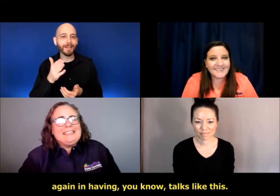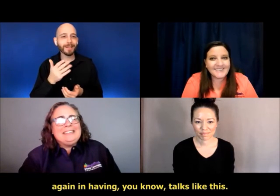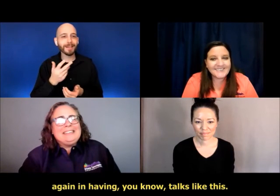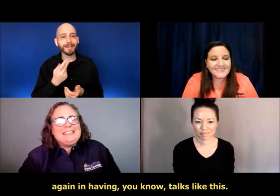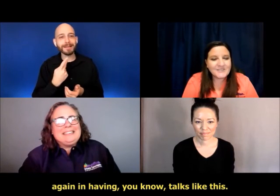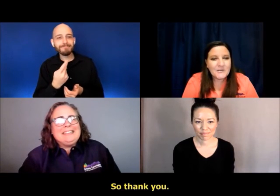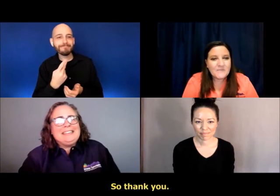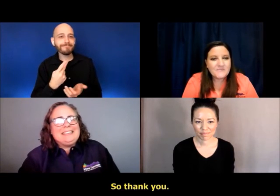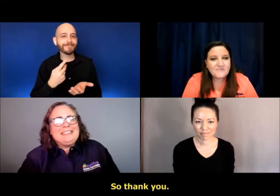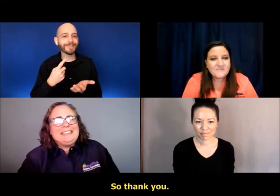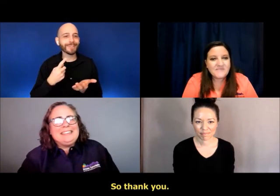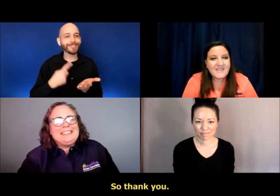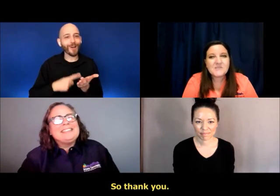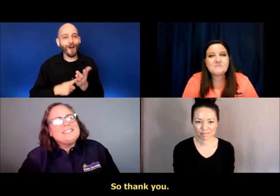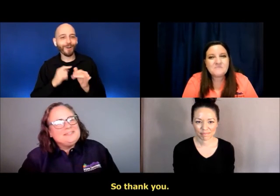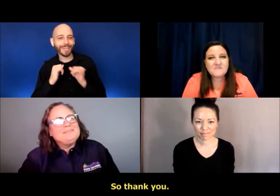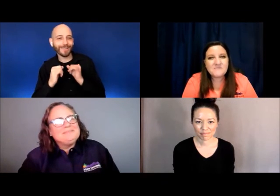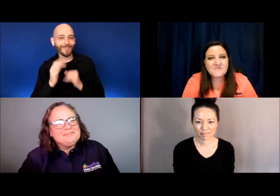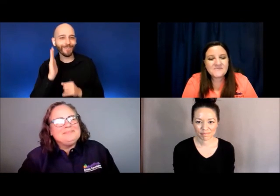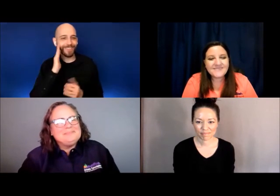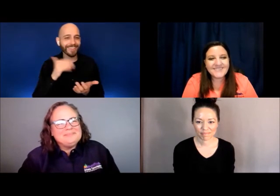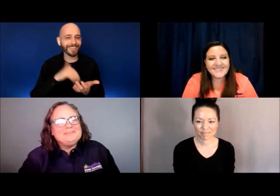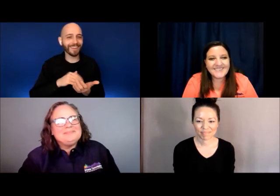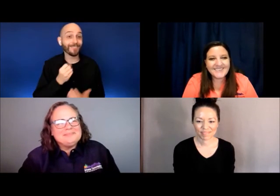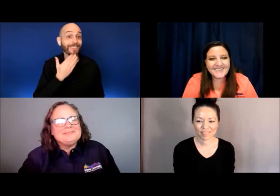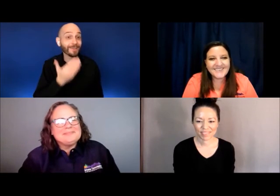talks like this. So thank you.